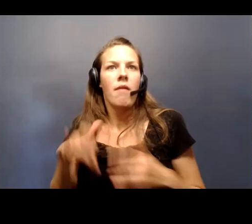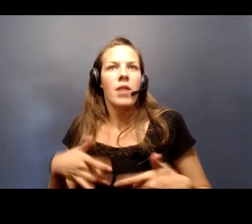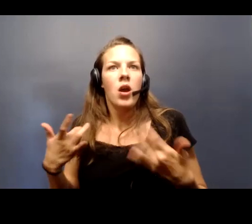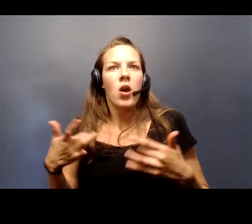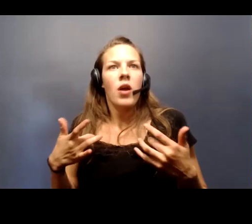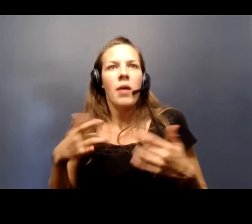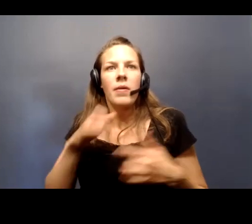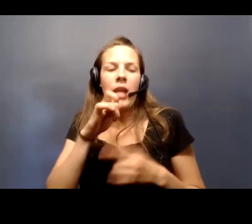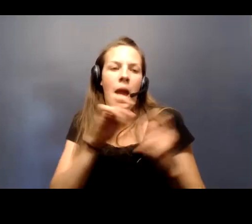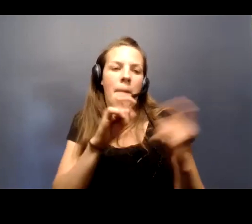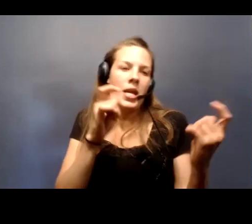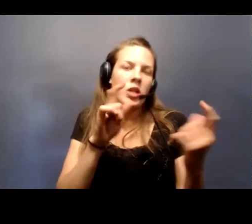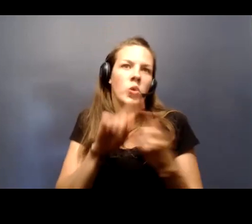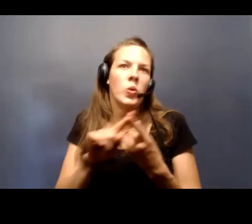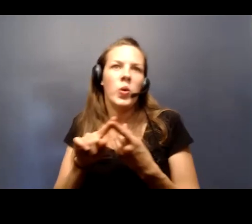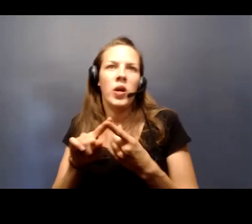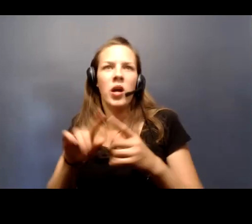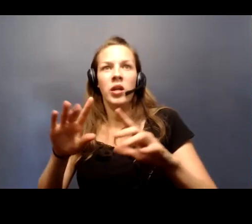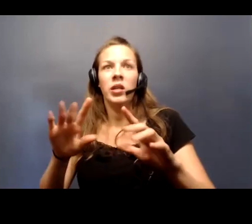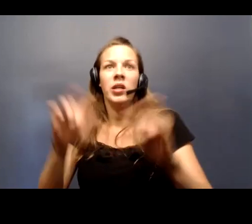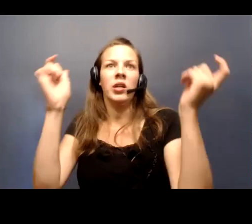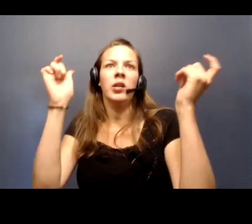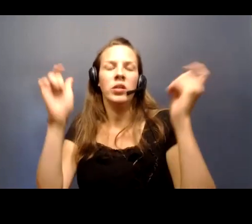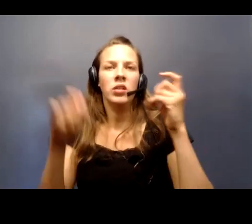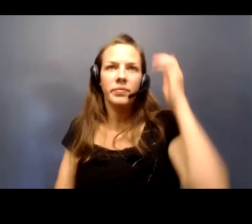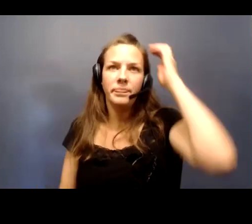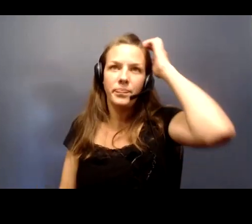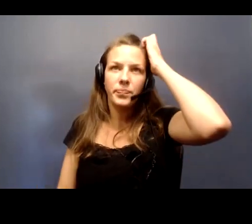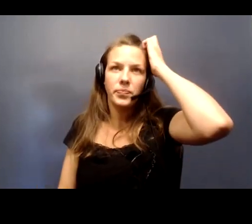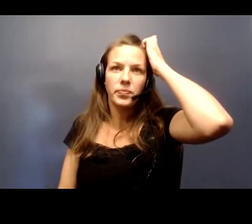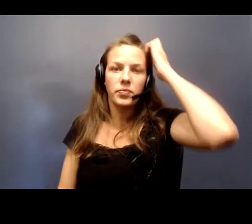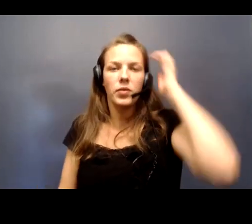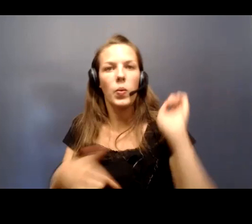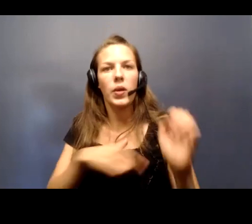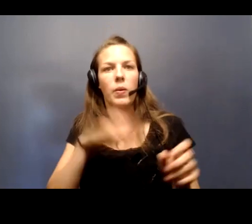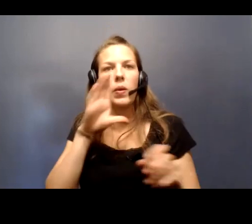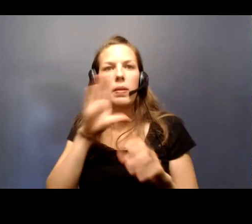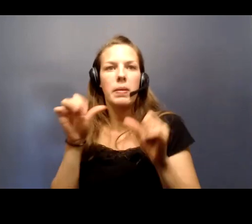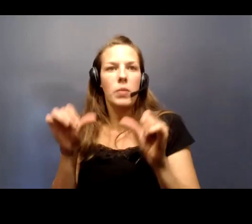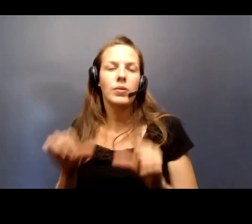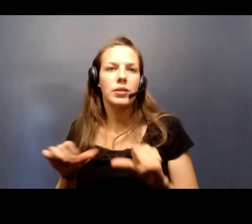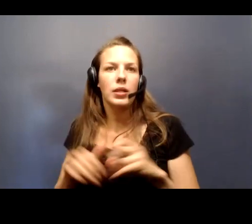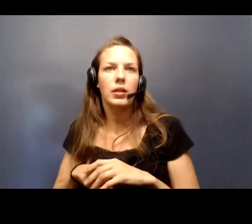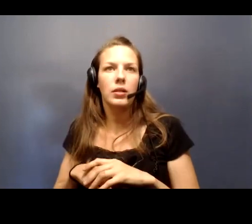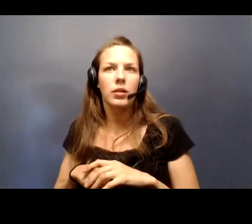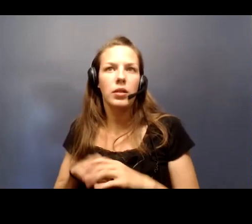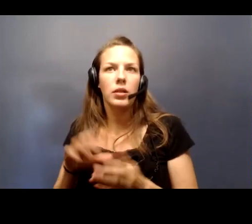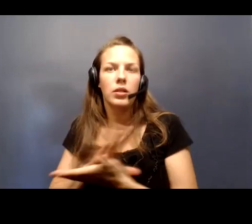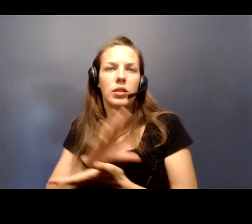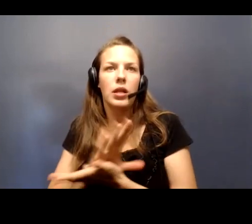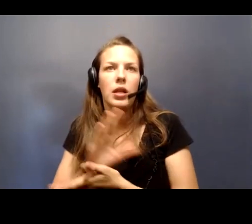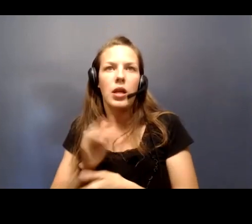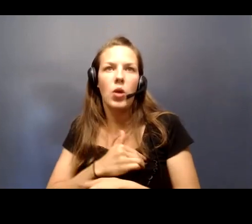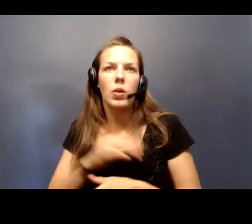not very big to enormous. We will be posting a document on our